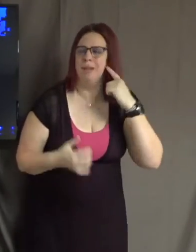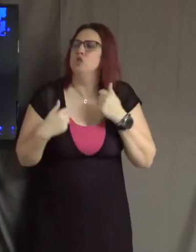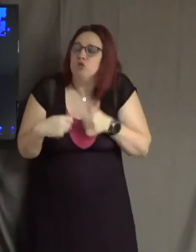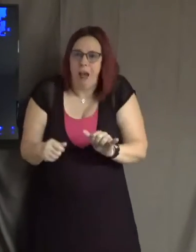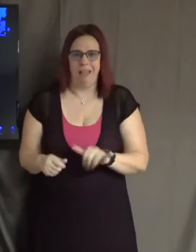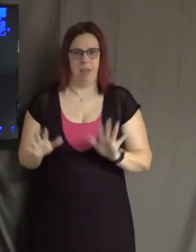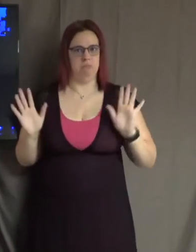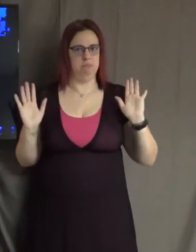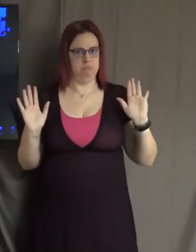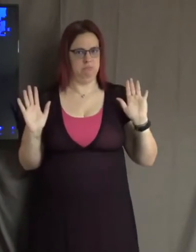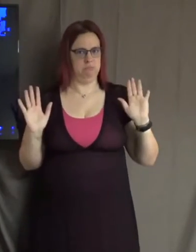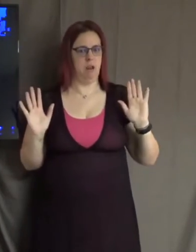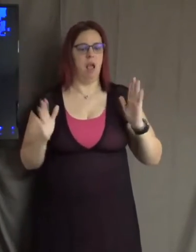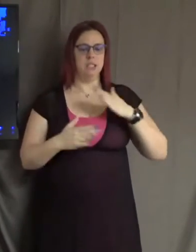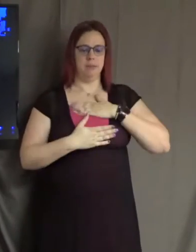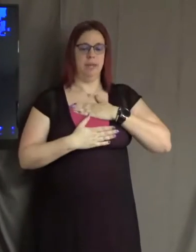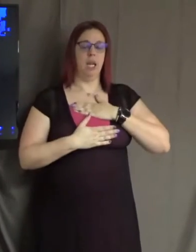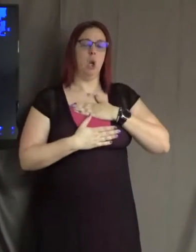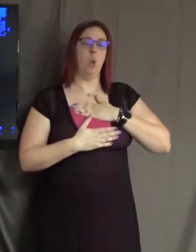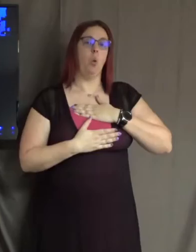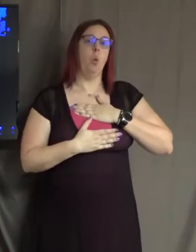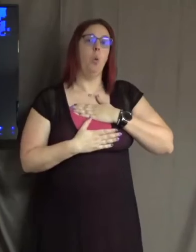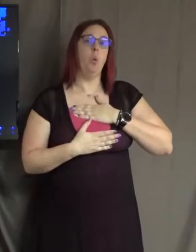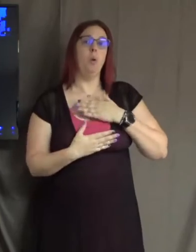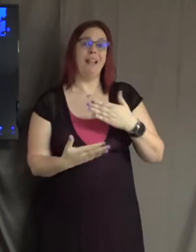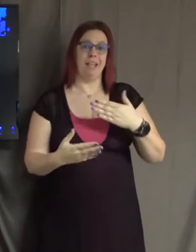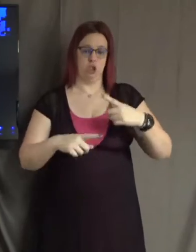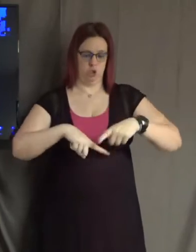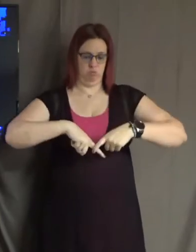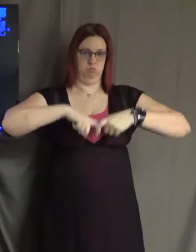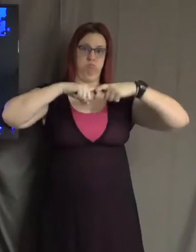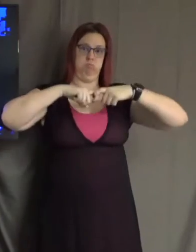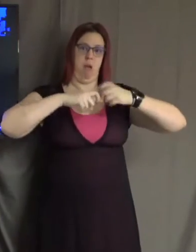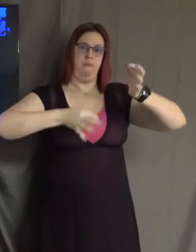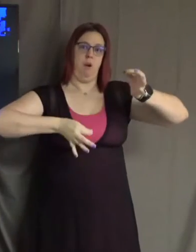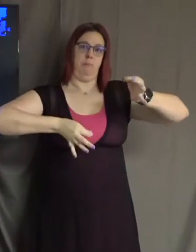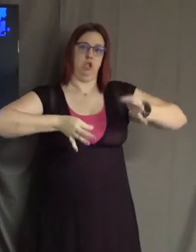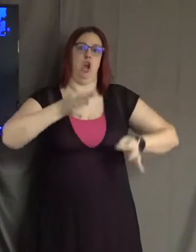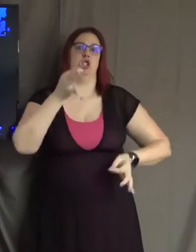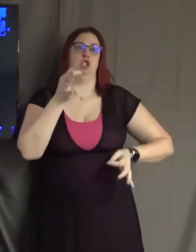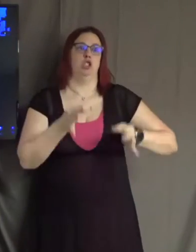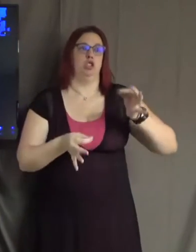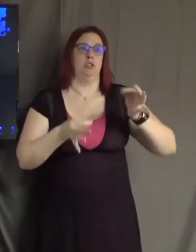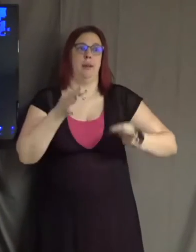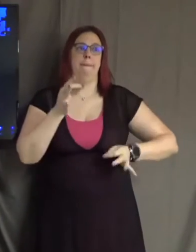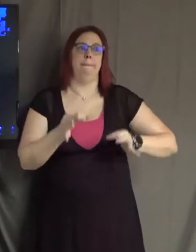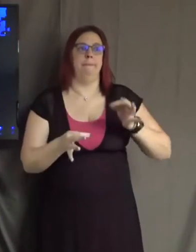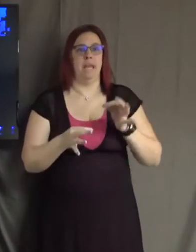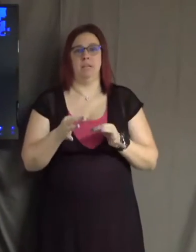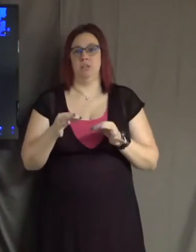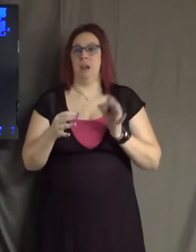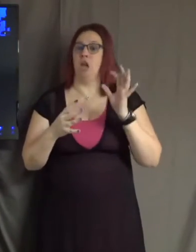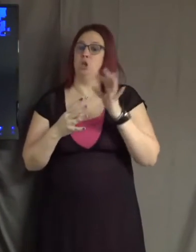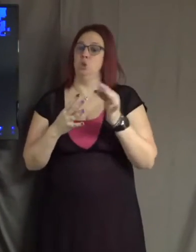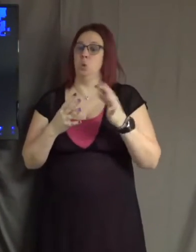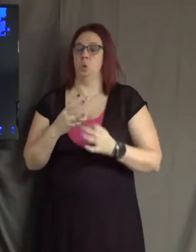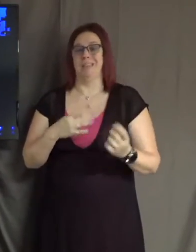be willing to fast from judgment and criticism. To choose a day or a week or a month and say,